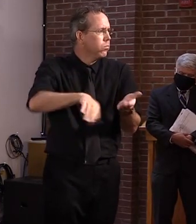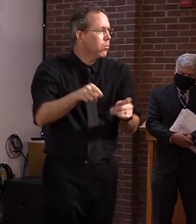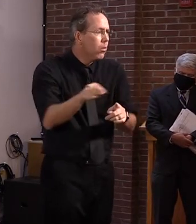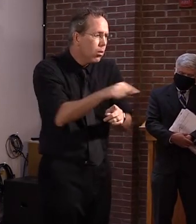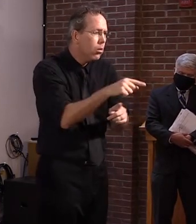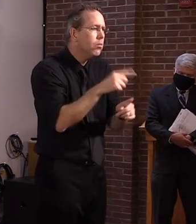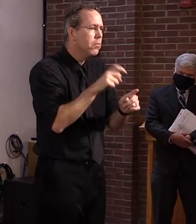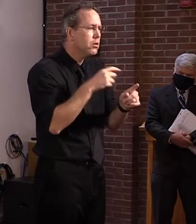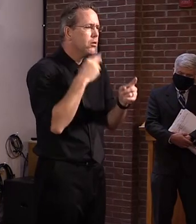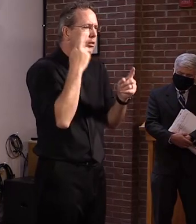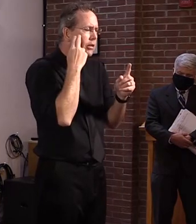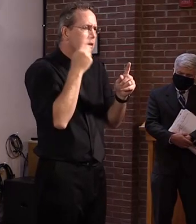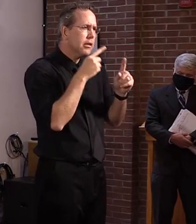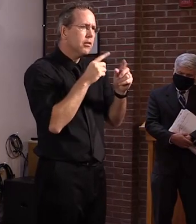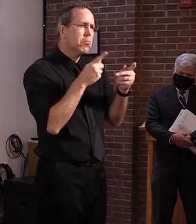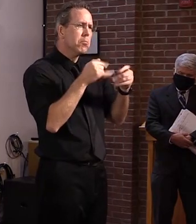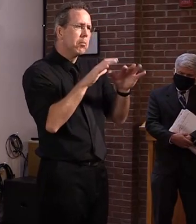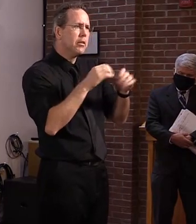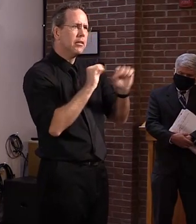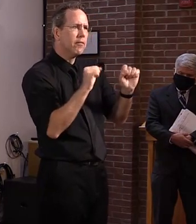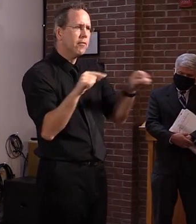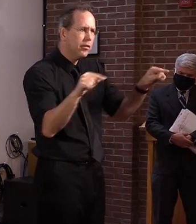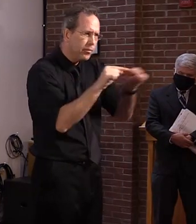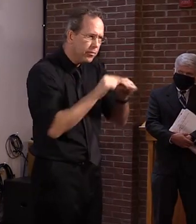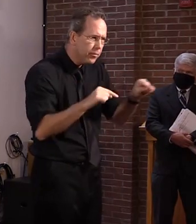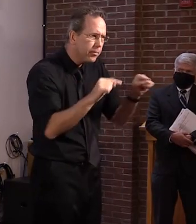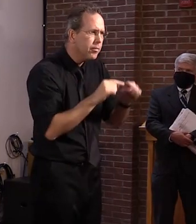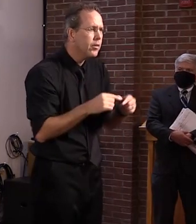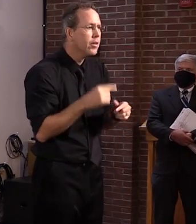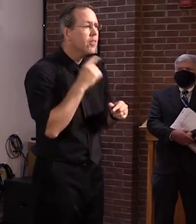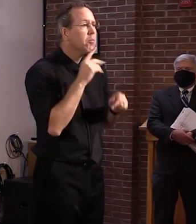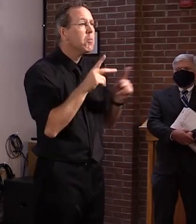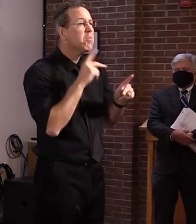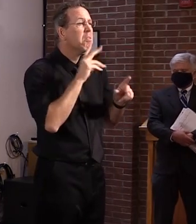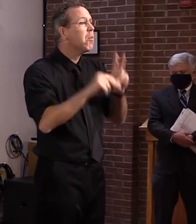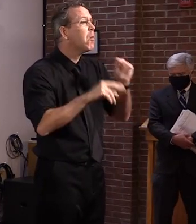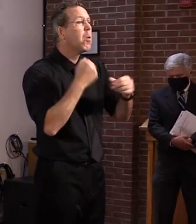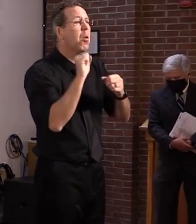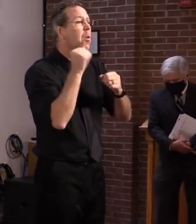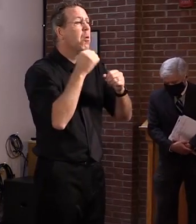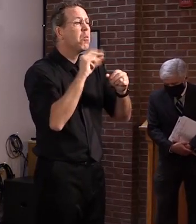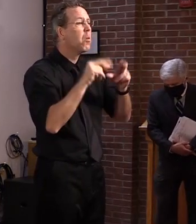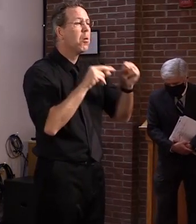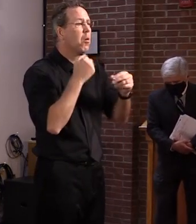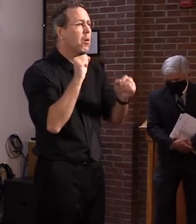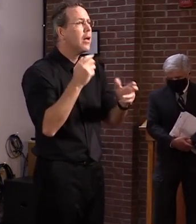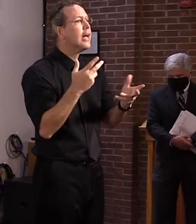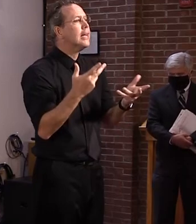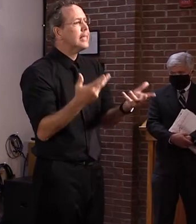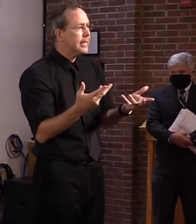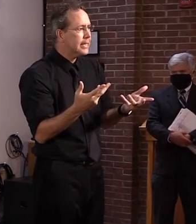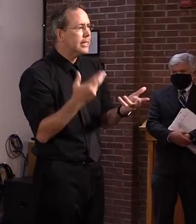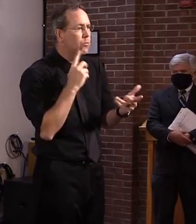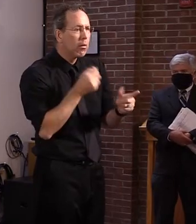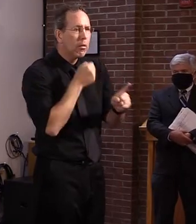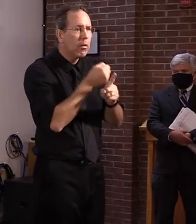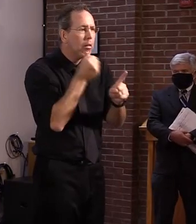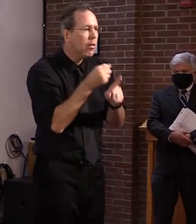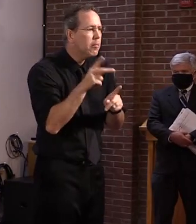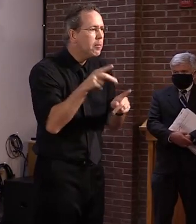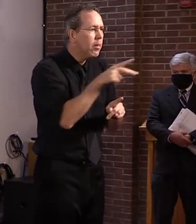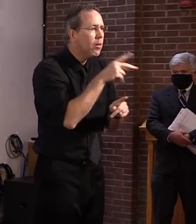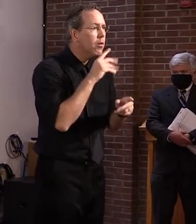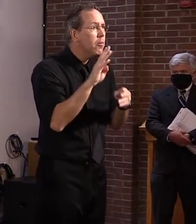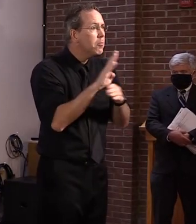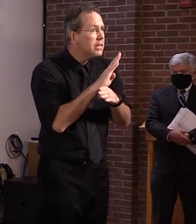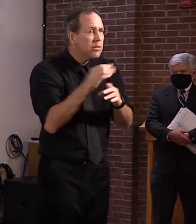the same time, this is about our livelihood. This is about the loss of life as, as again, we've seen in the U S 180,000 deaths